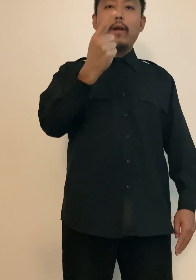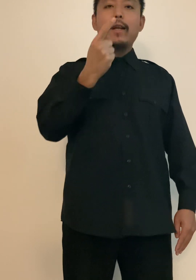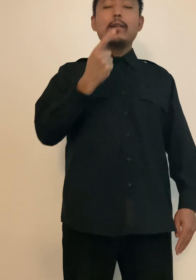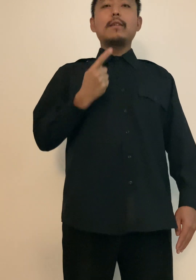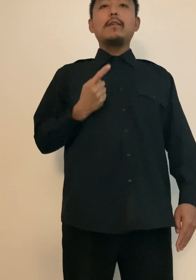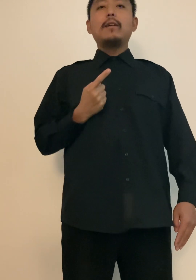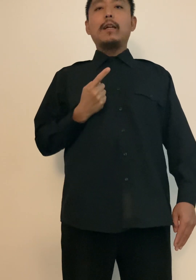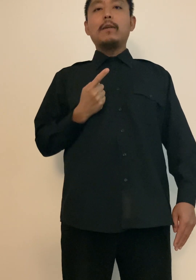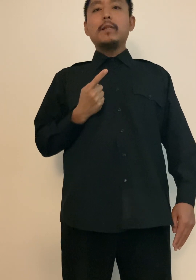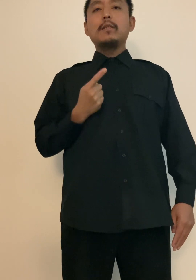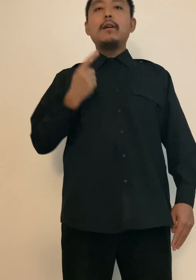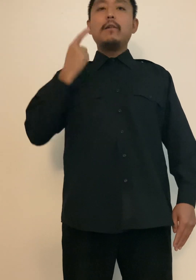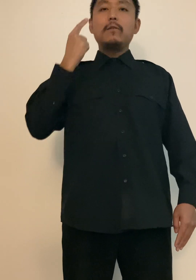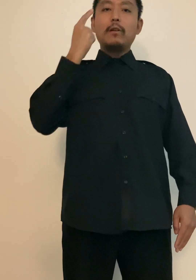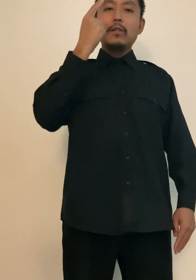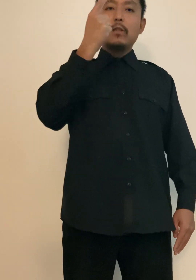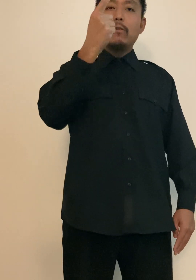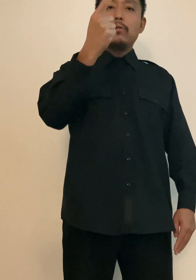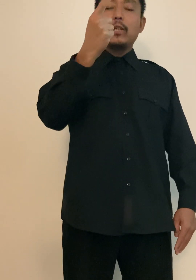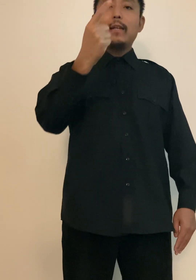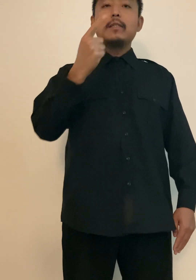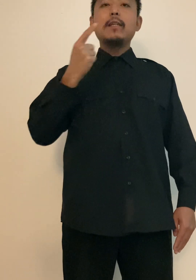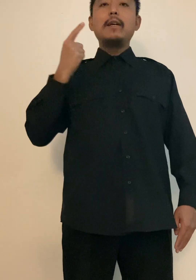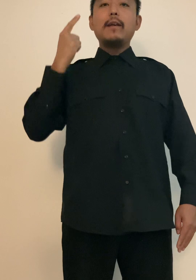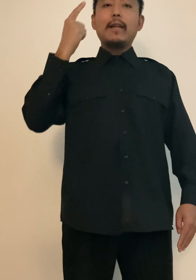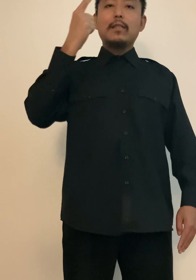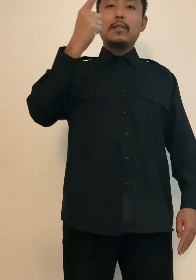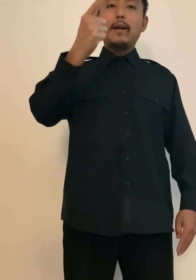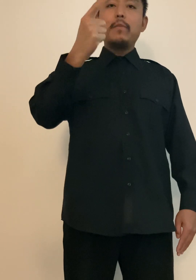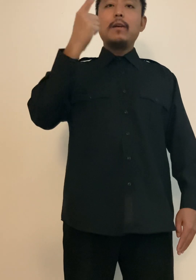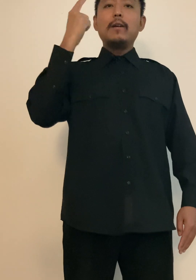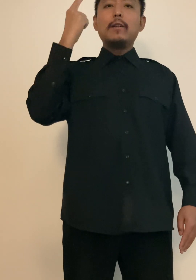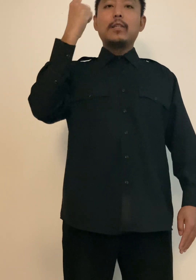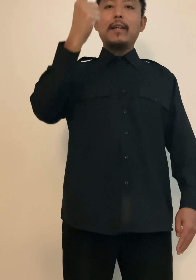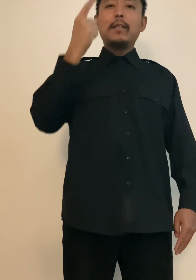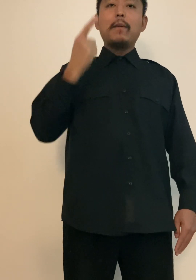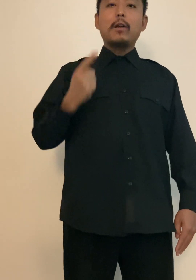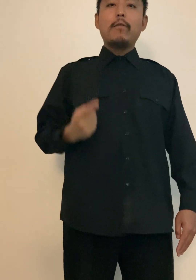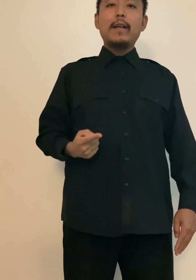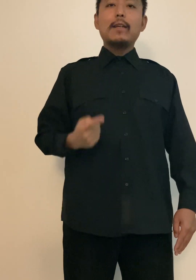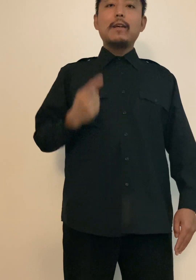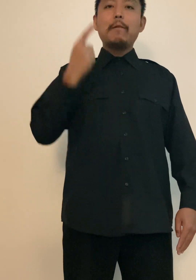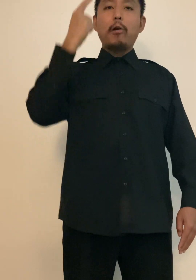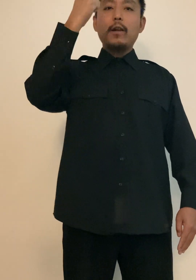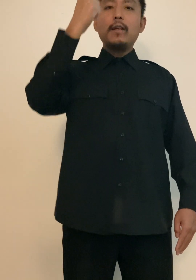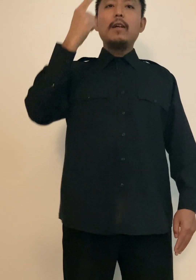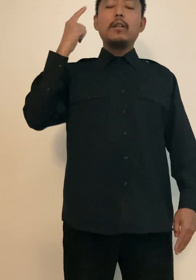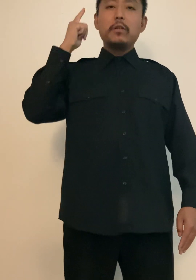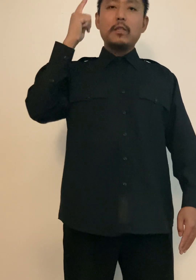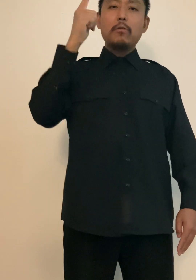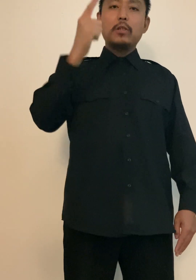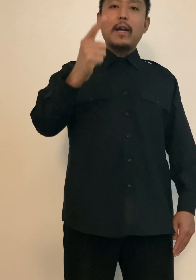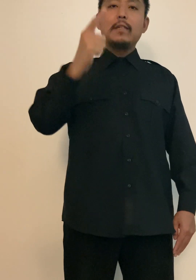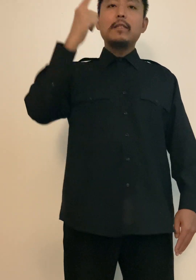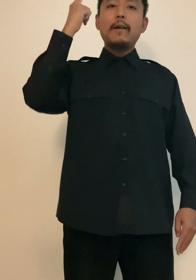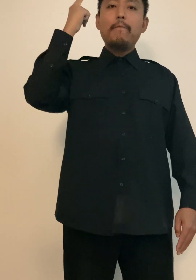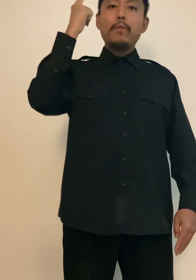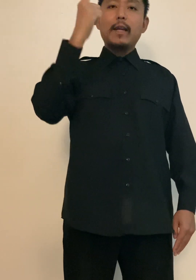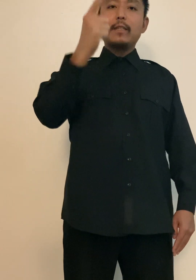elements, there is no chance that some China democratic party, there is no chance that